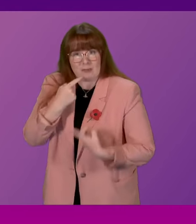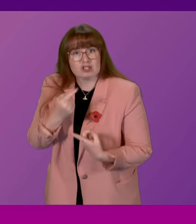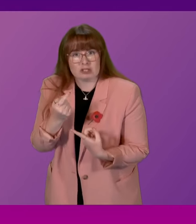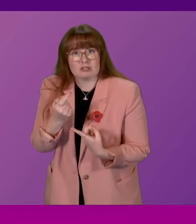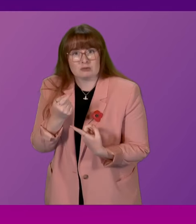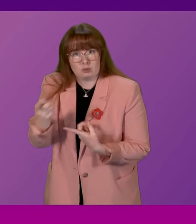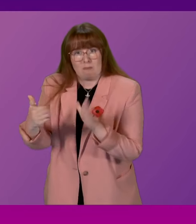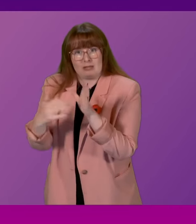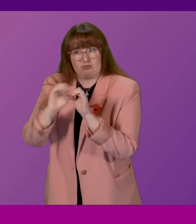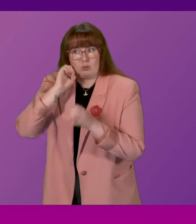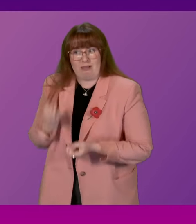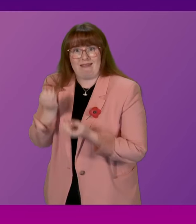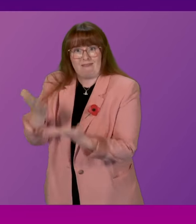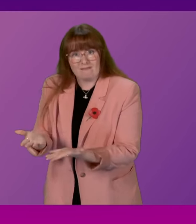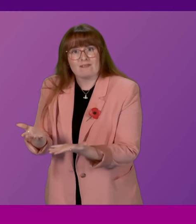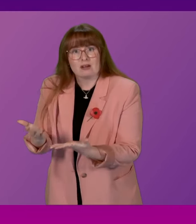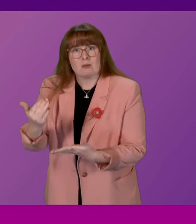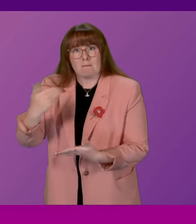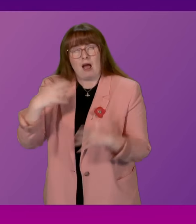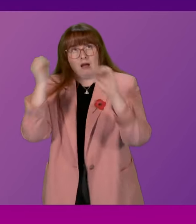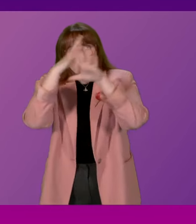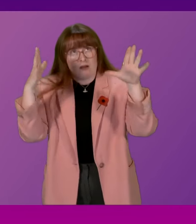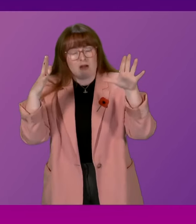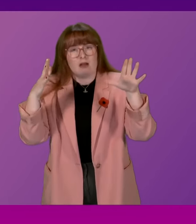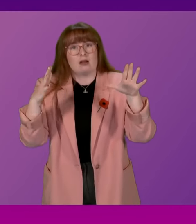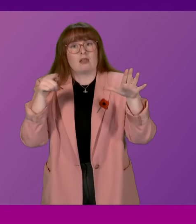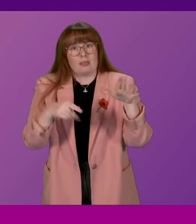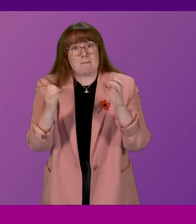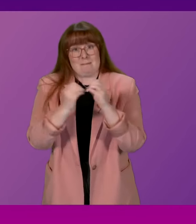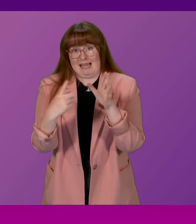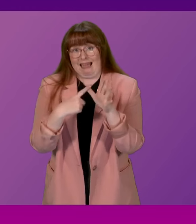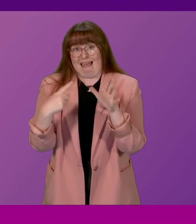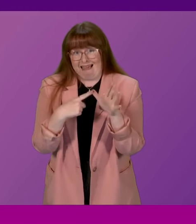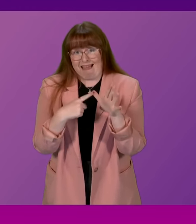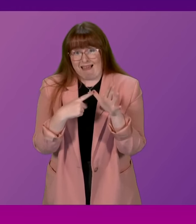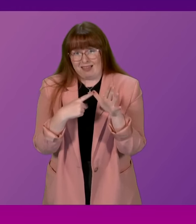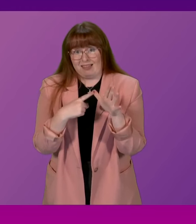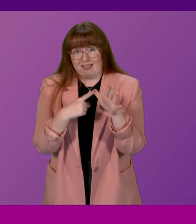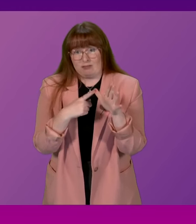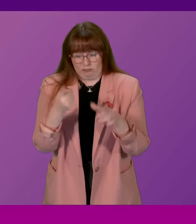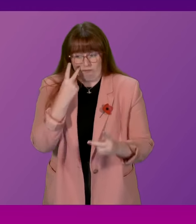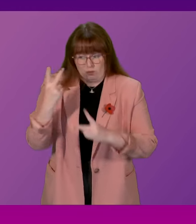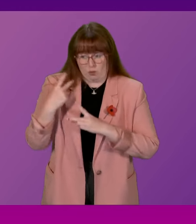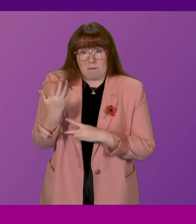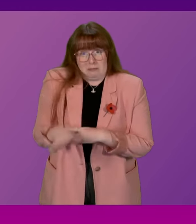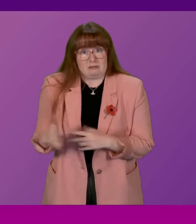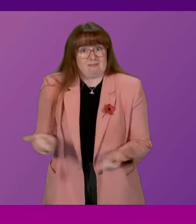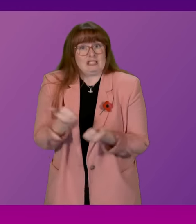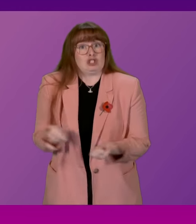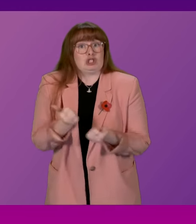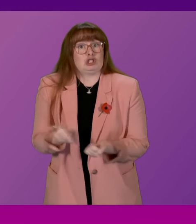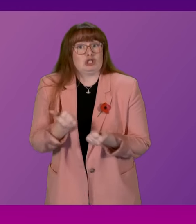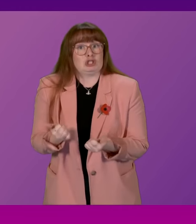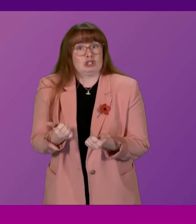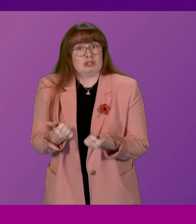to Myles Briggs. Because my understanding of, of course, the BAA review that was done is that